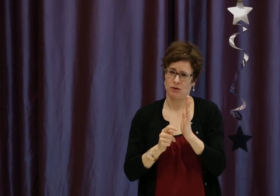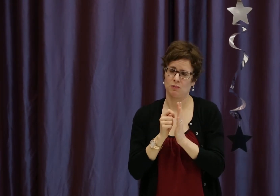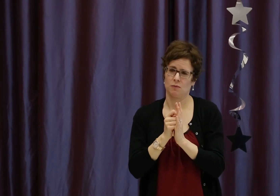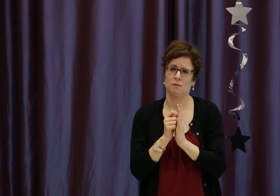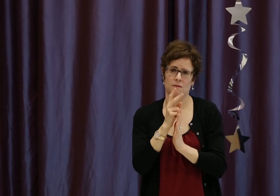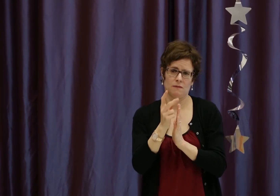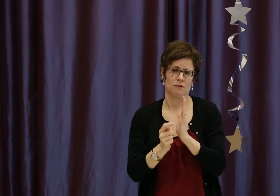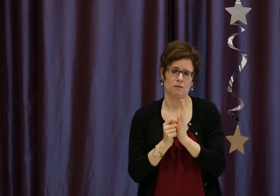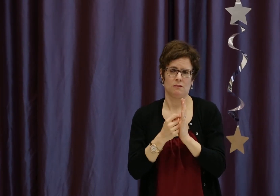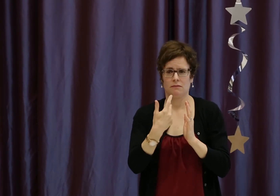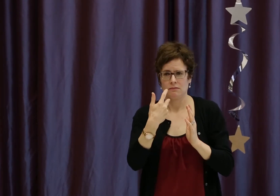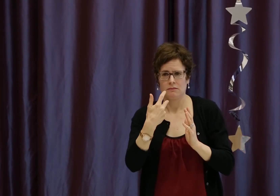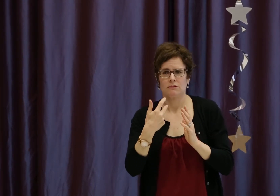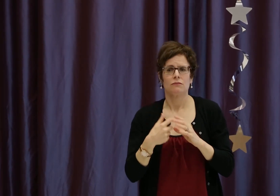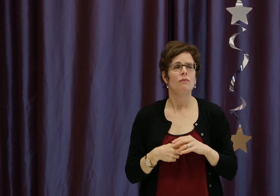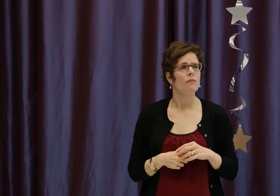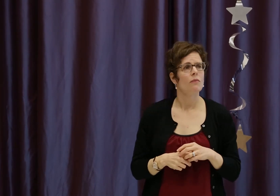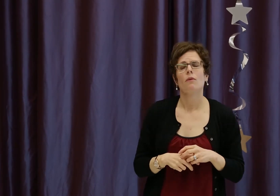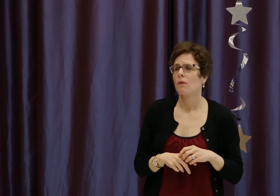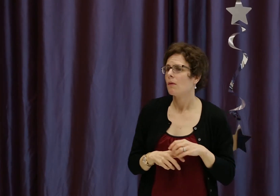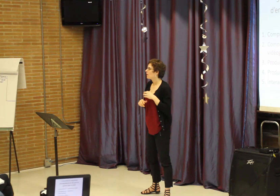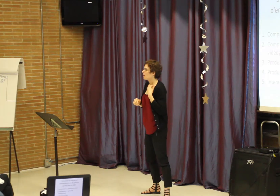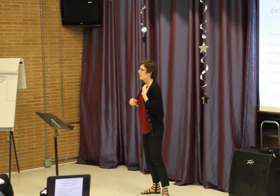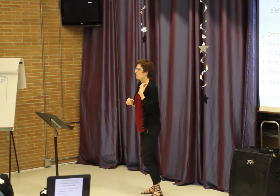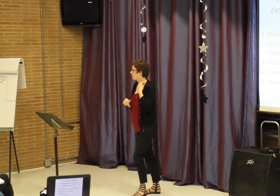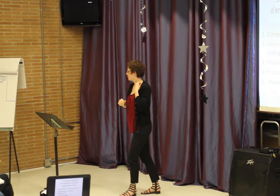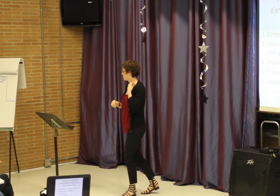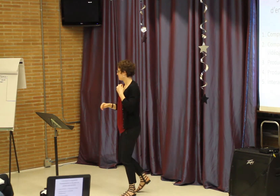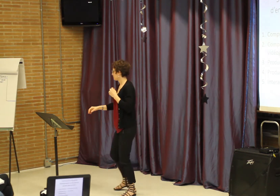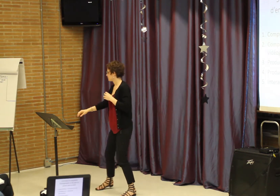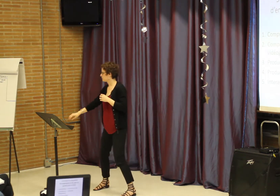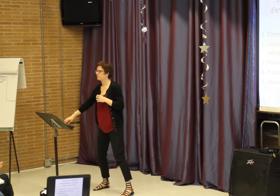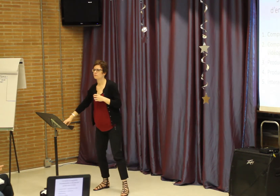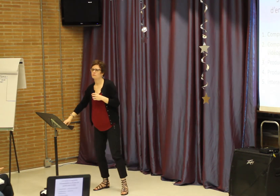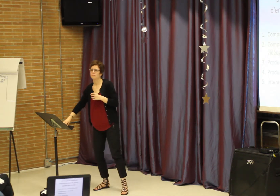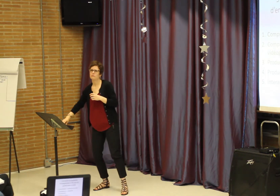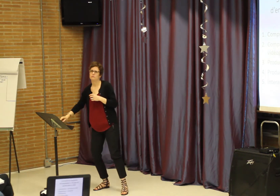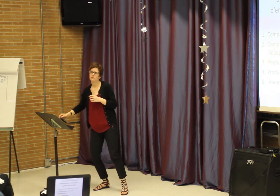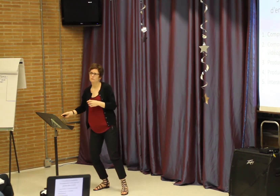homework looked at production and comprehension skills from a video format.